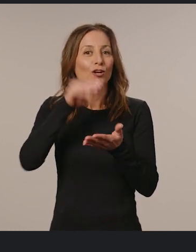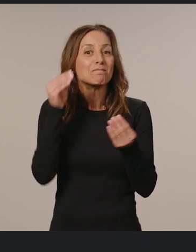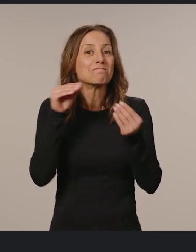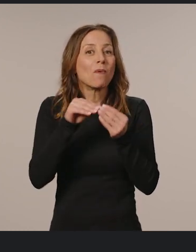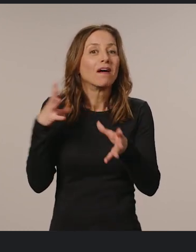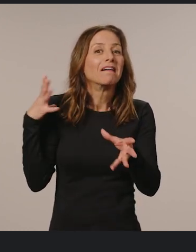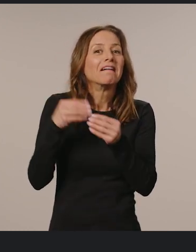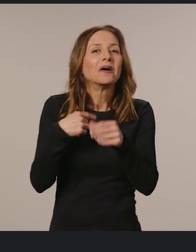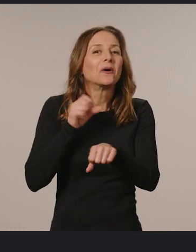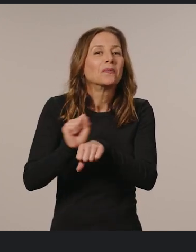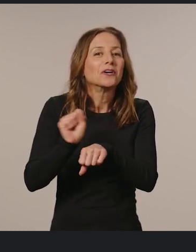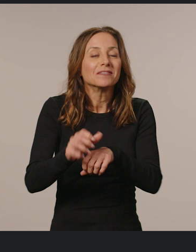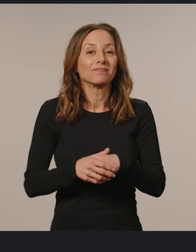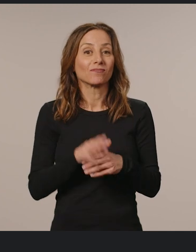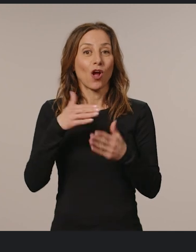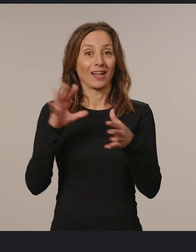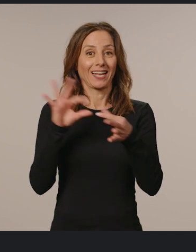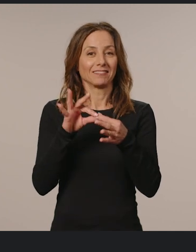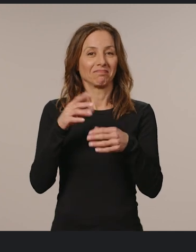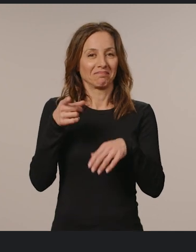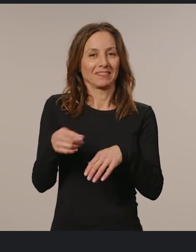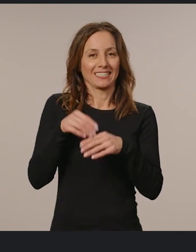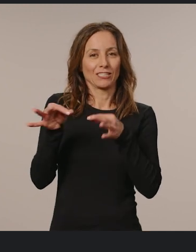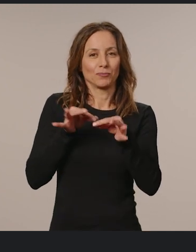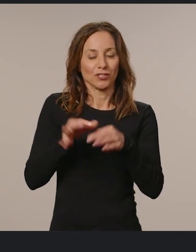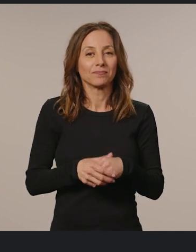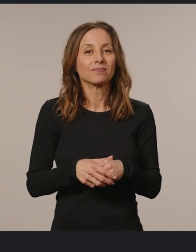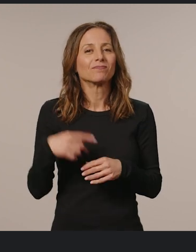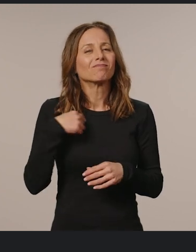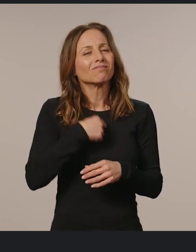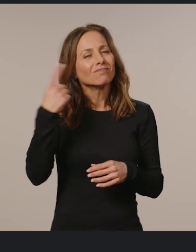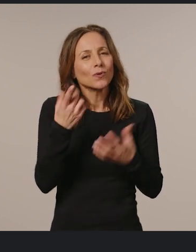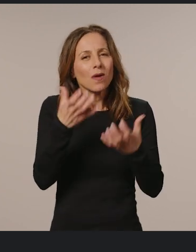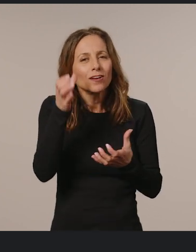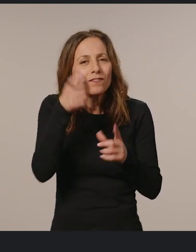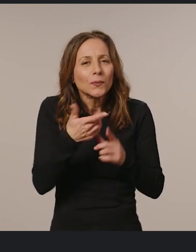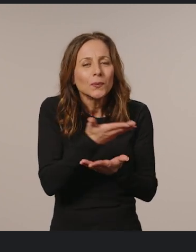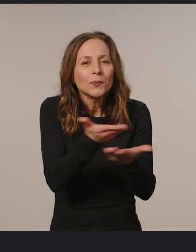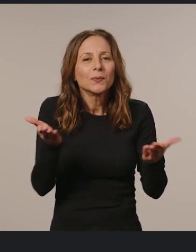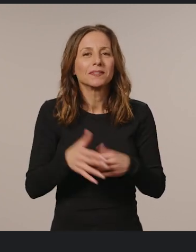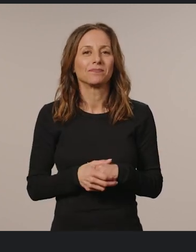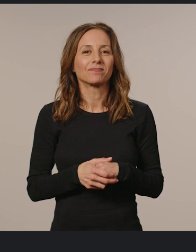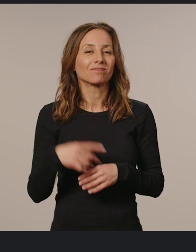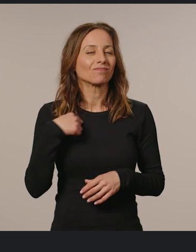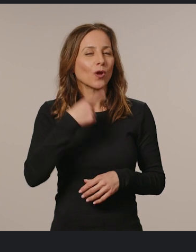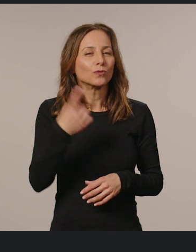been working on. All the links will be in descriptions below. We always want to hear from you. We are always curious